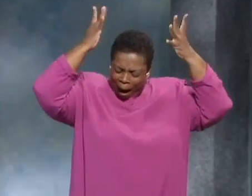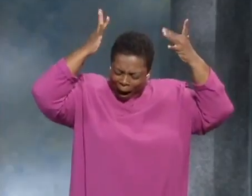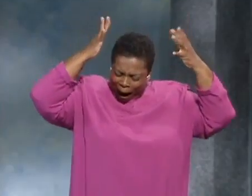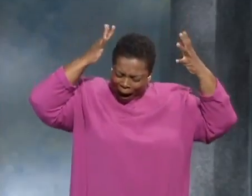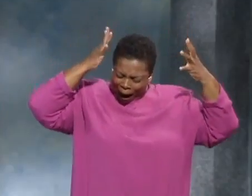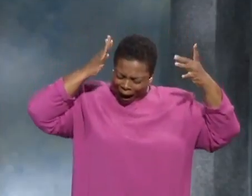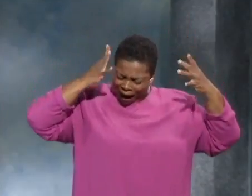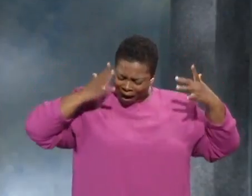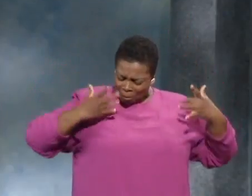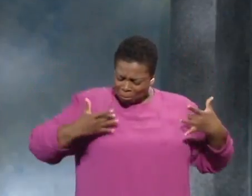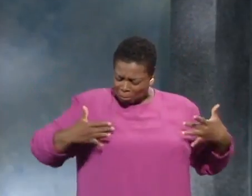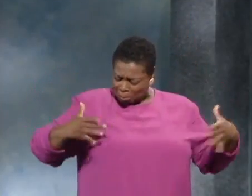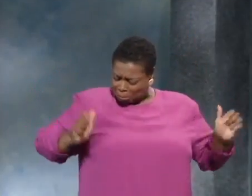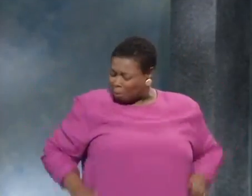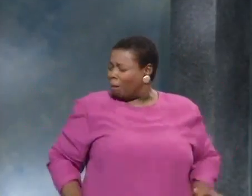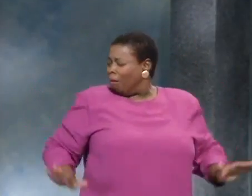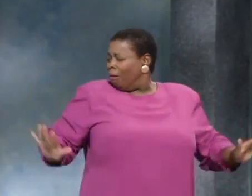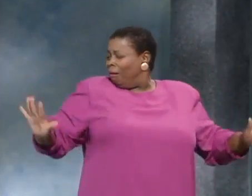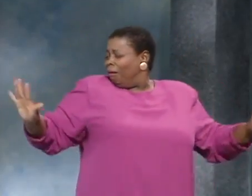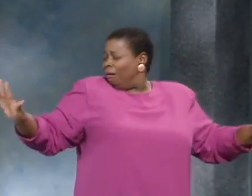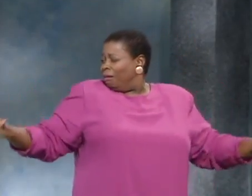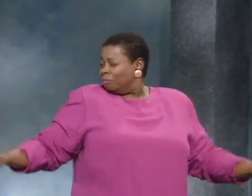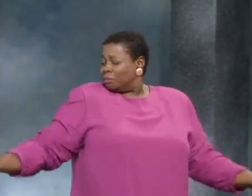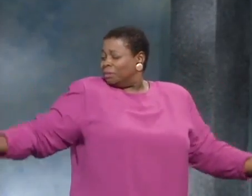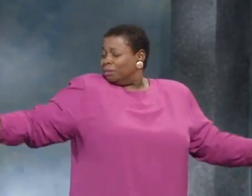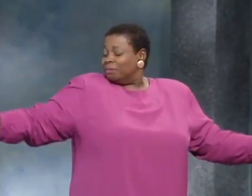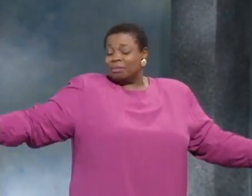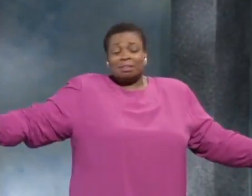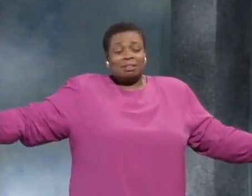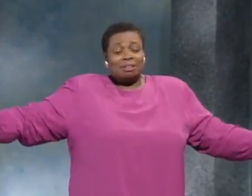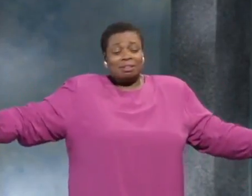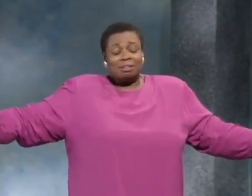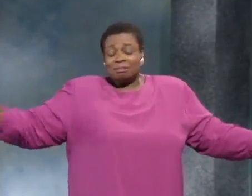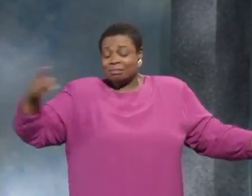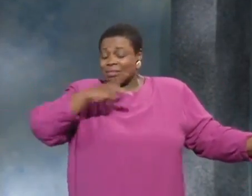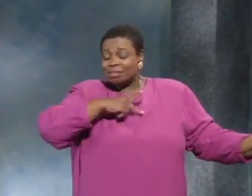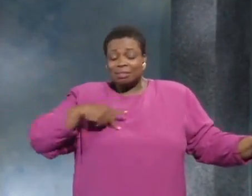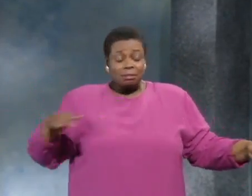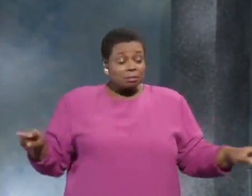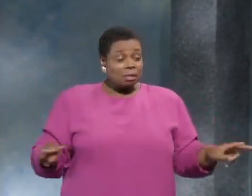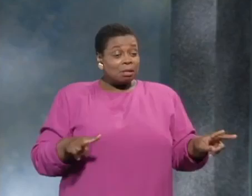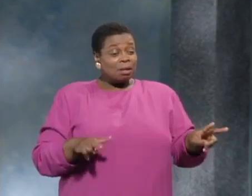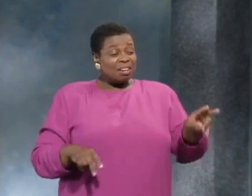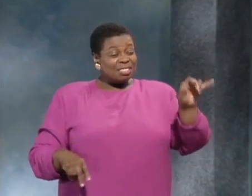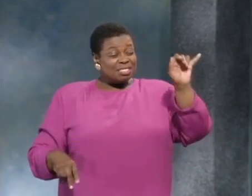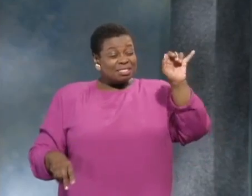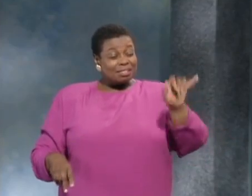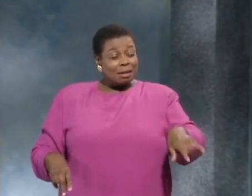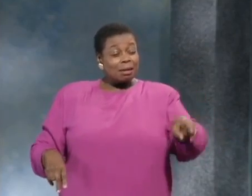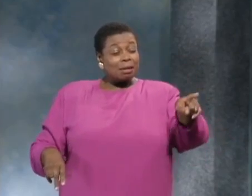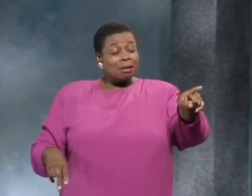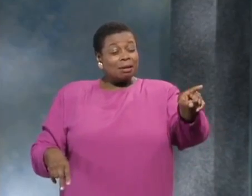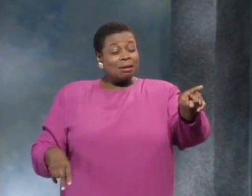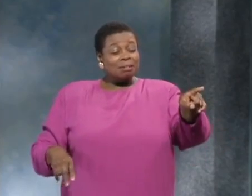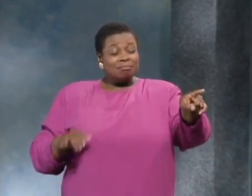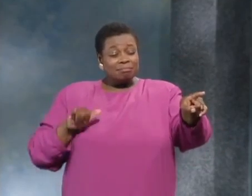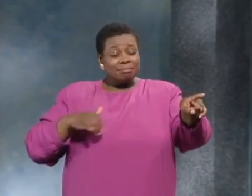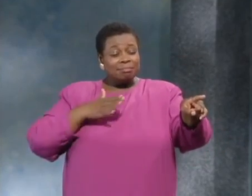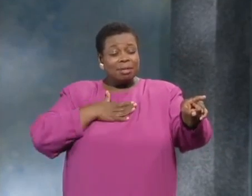looked and saw the beauty. This